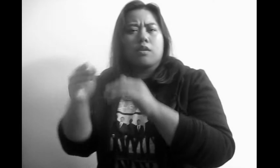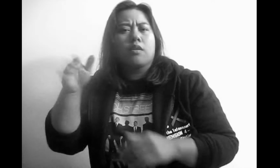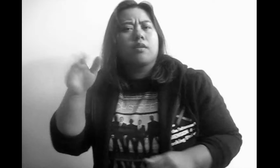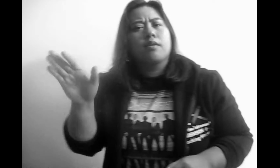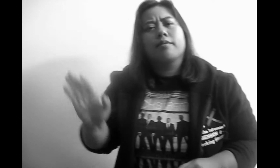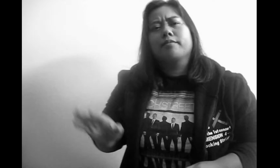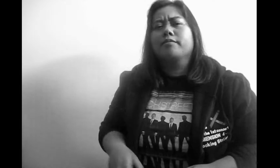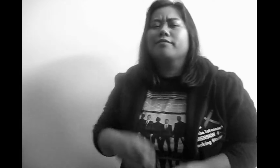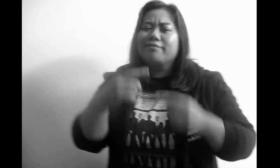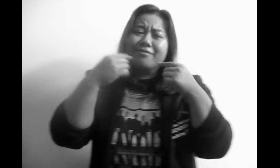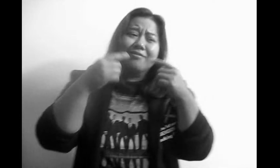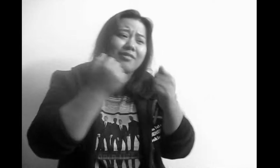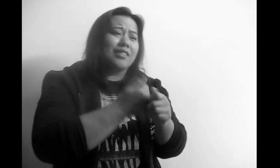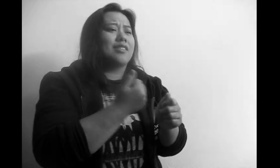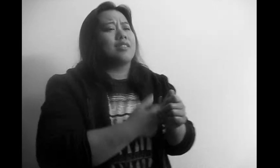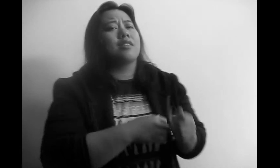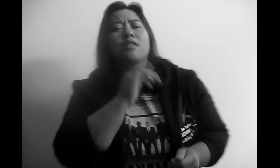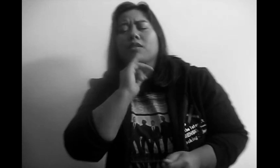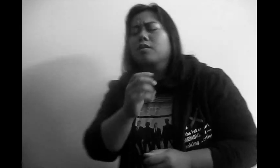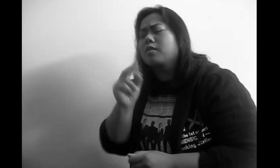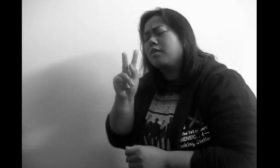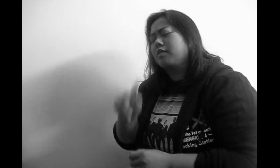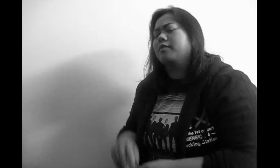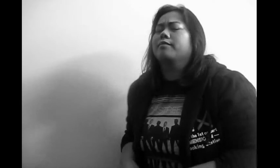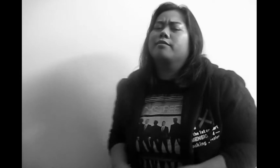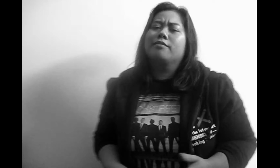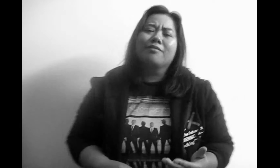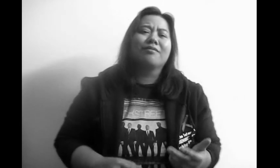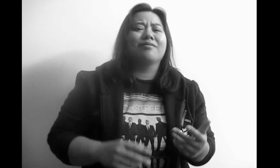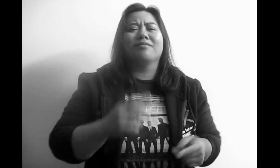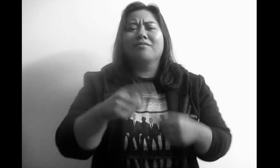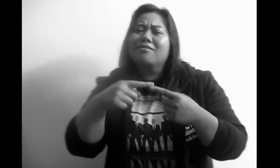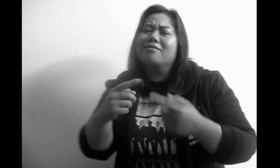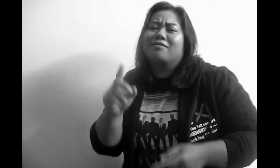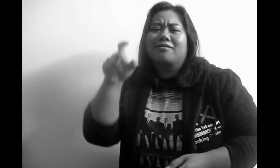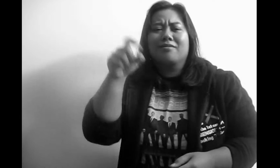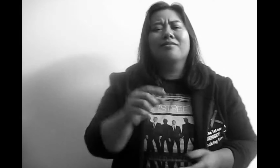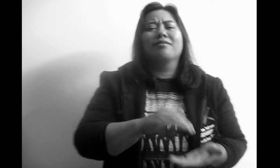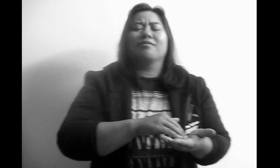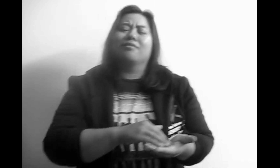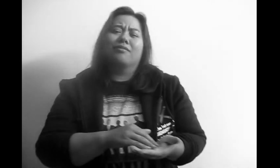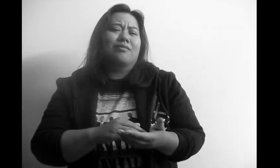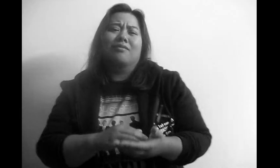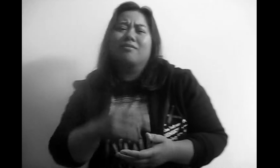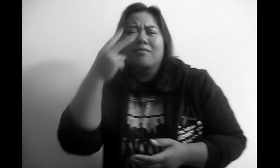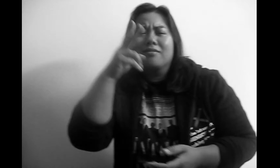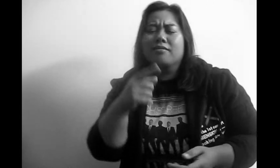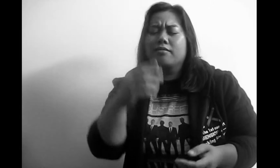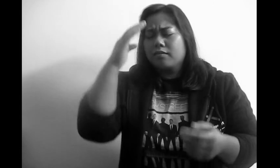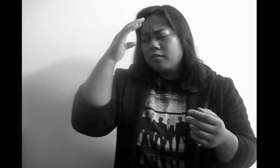Smile like everything's gonna be okay When I'm needing you again I'll see you in my head I'll